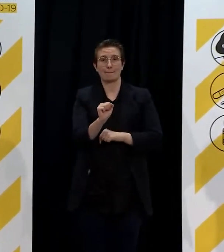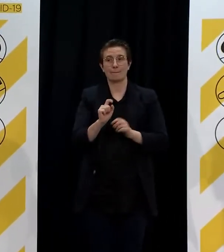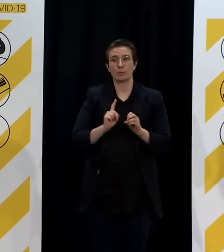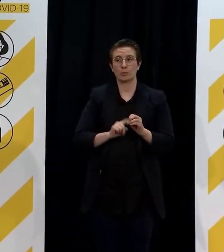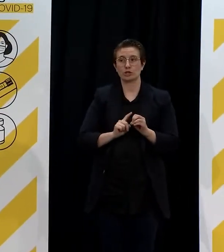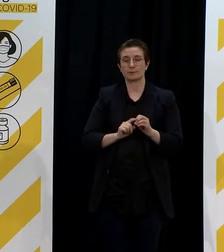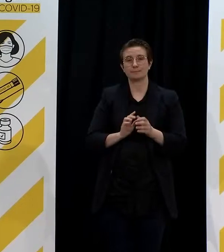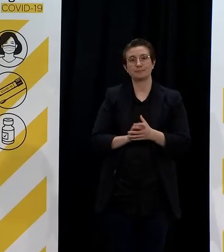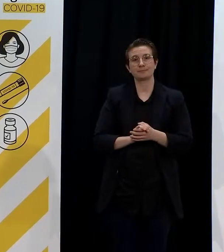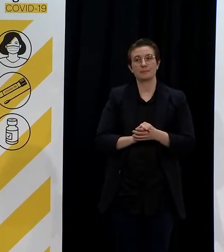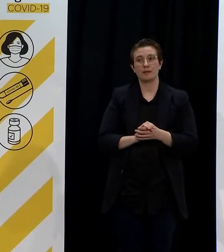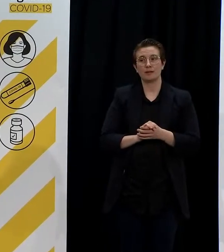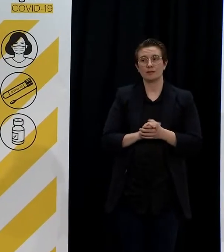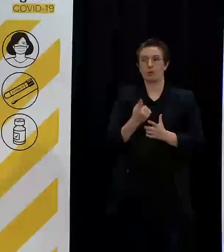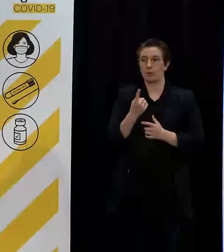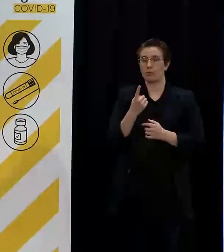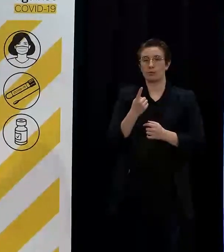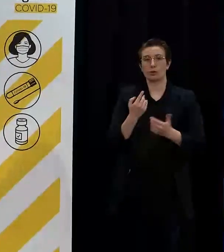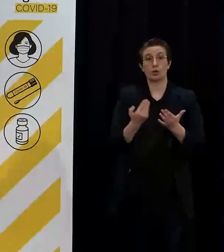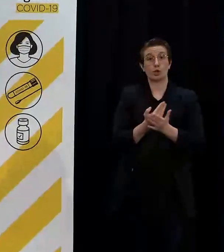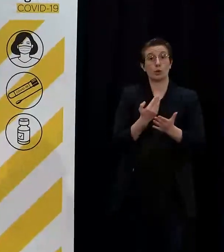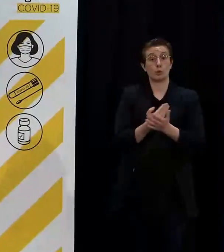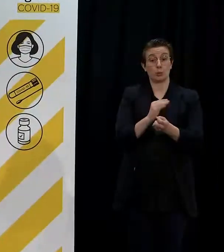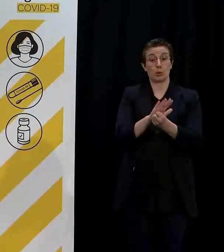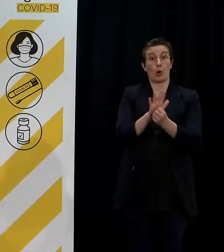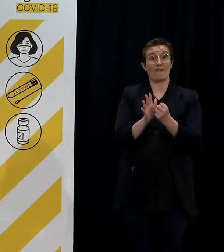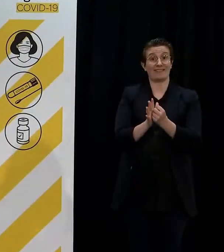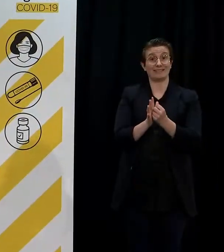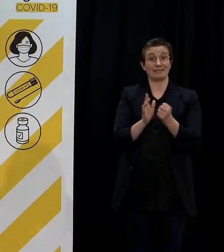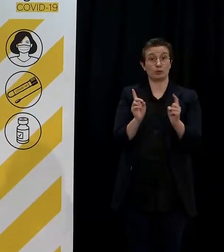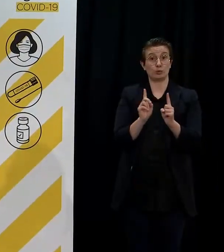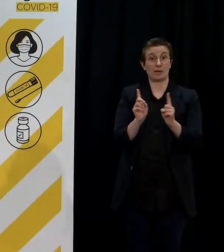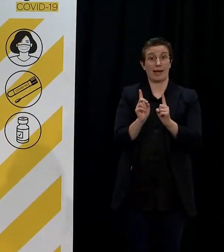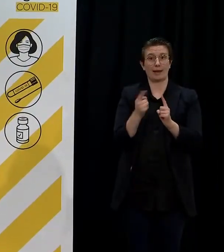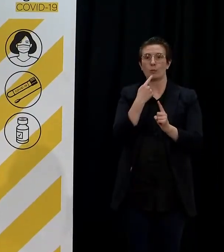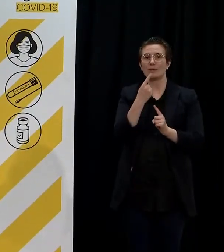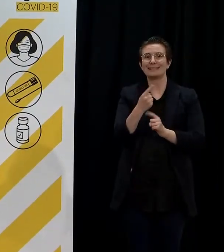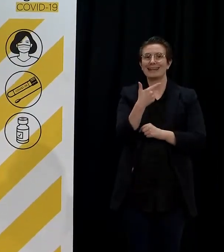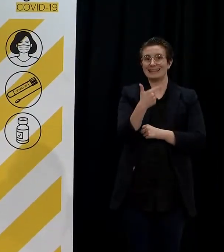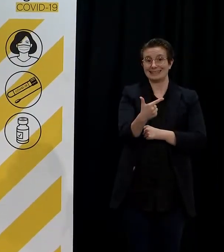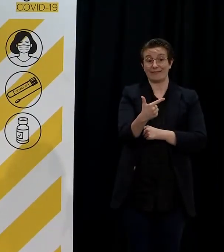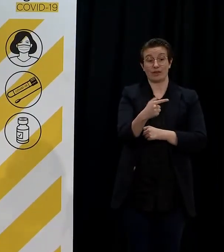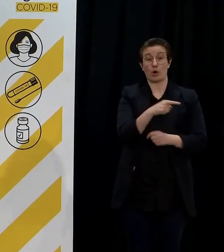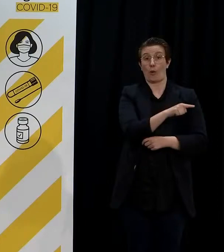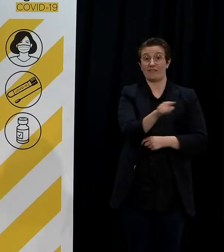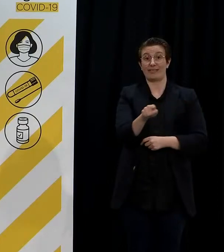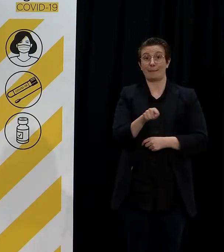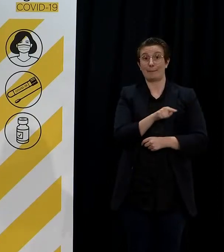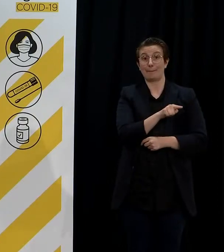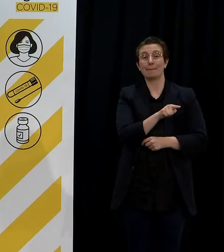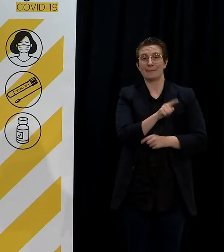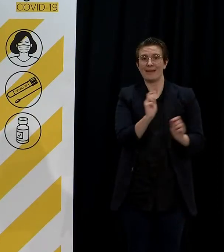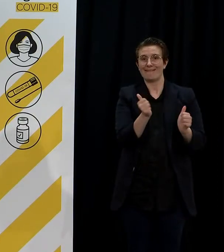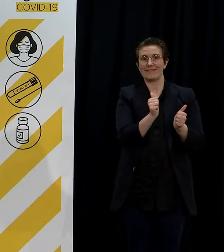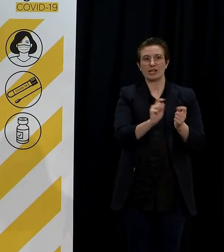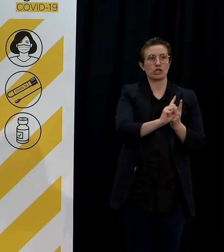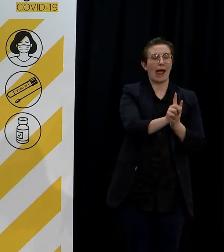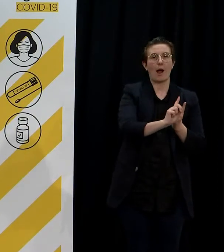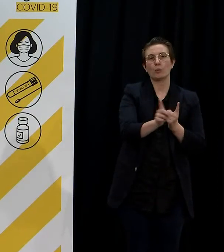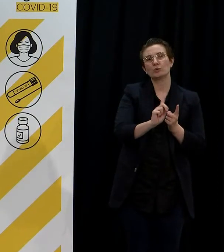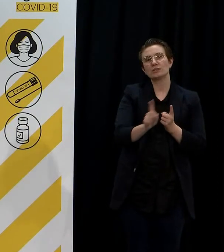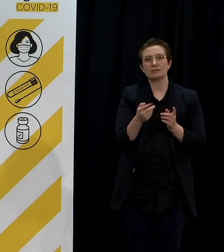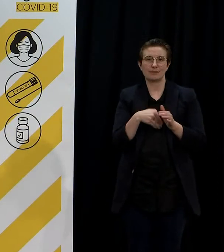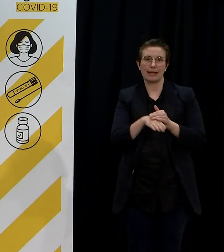reported today that seven were considered to have been infectious in the community and that in total they had nine